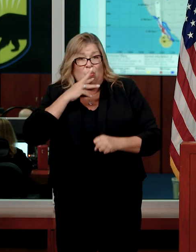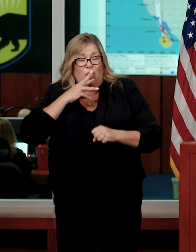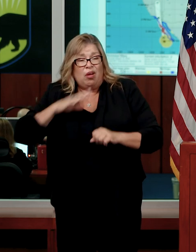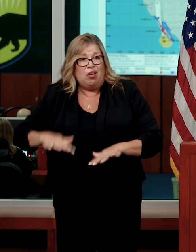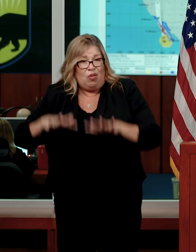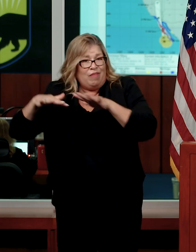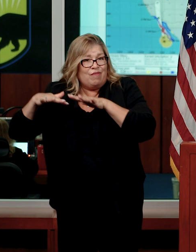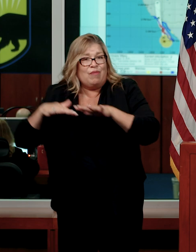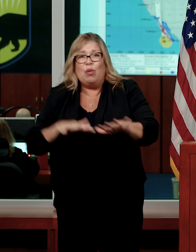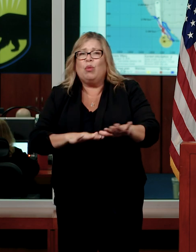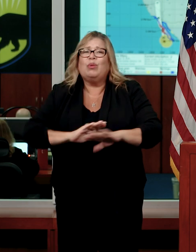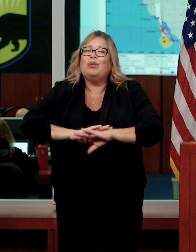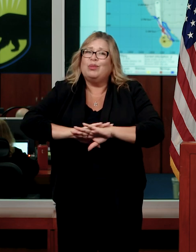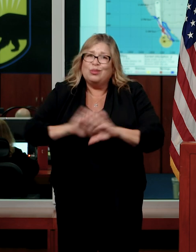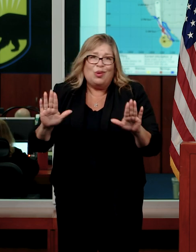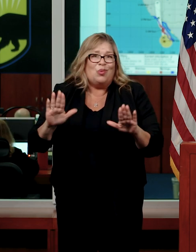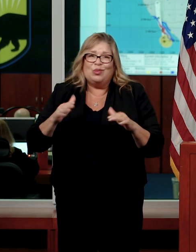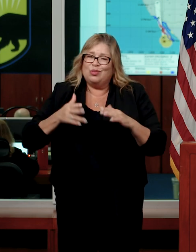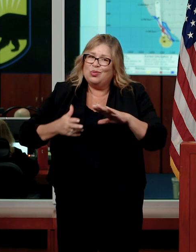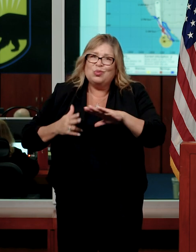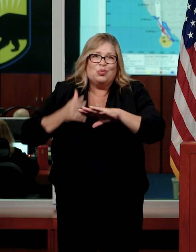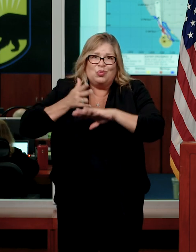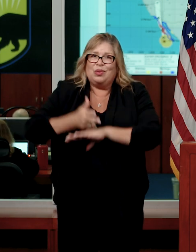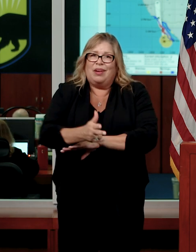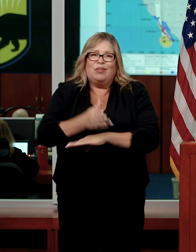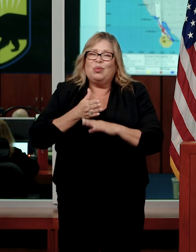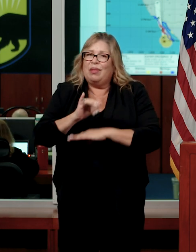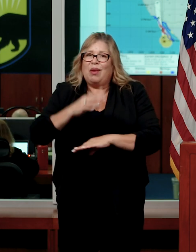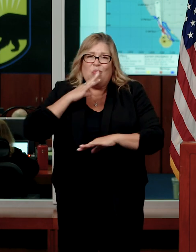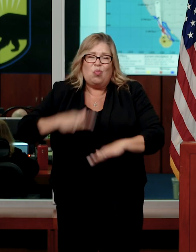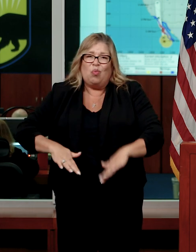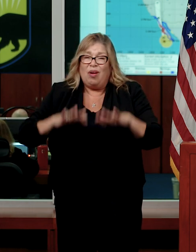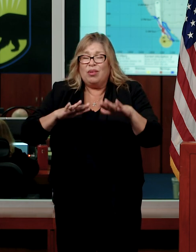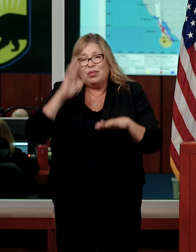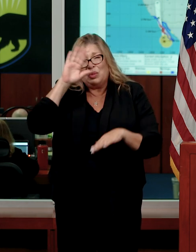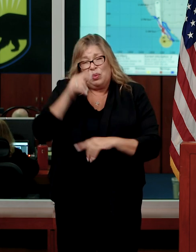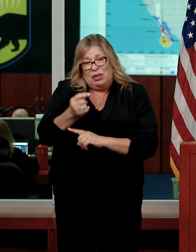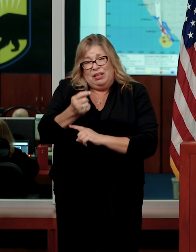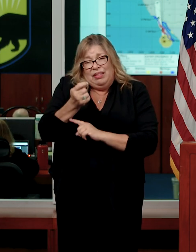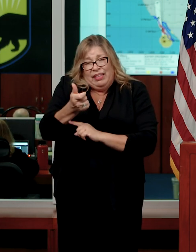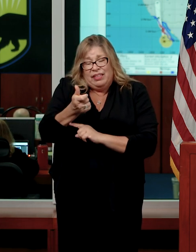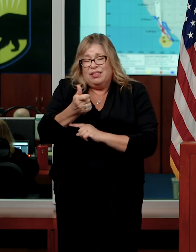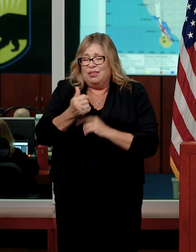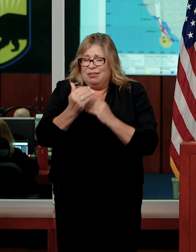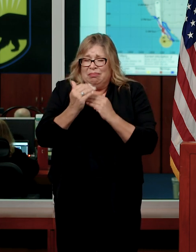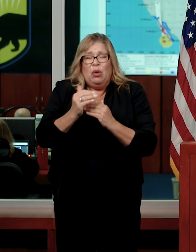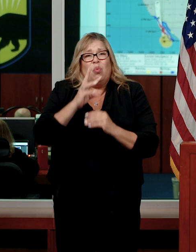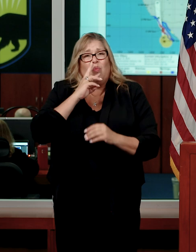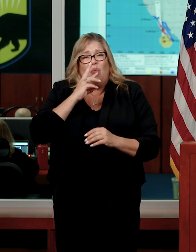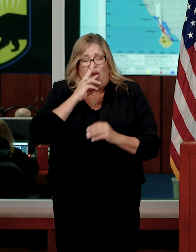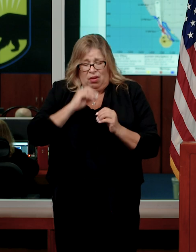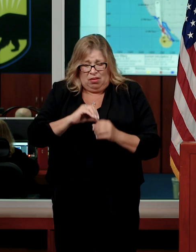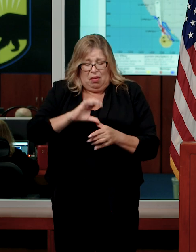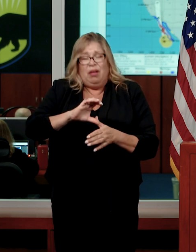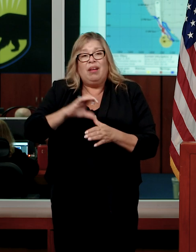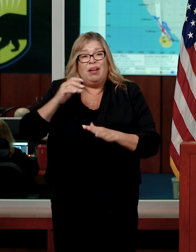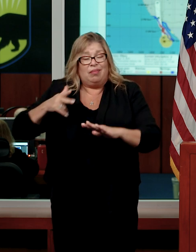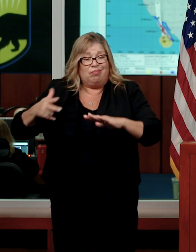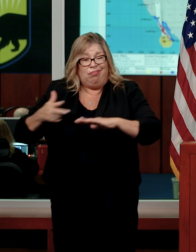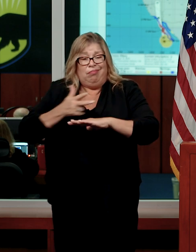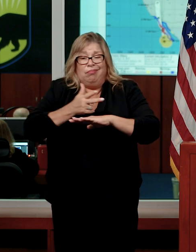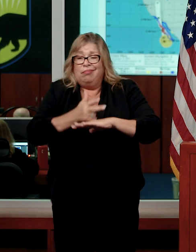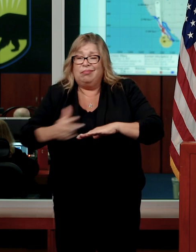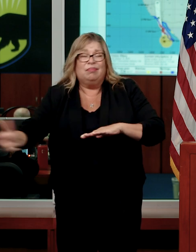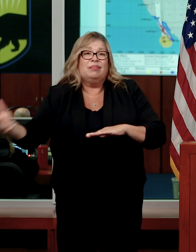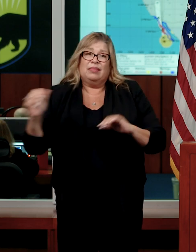roadways, do not attempt to drive through it. It takes just a very limited amount of water to wash a vehicle